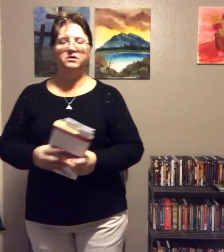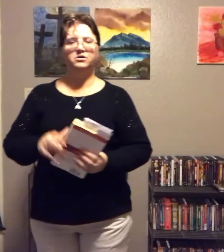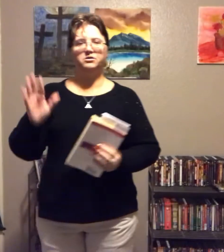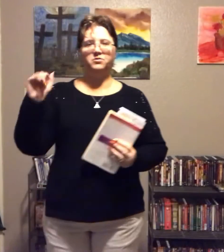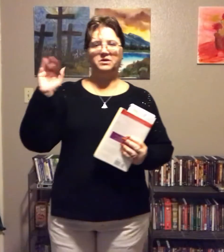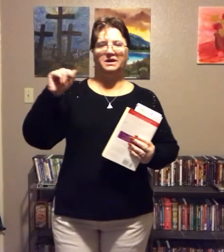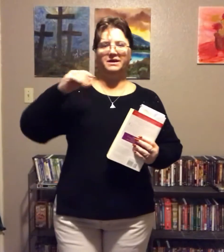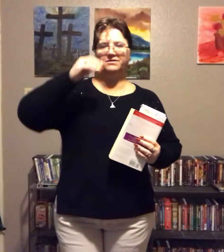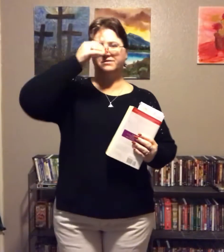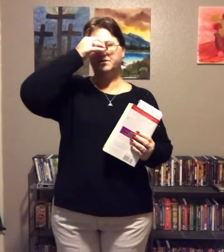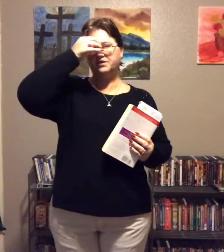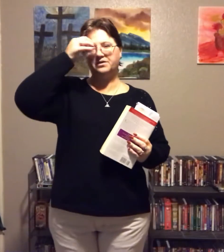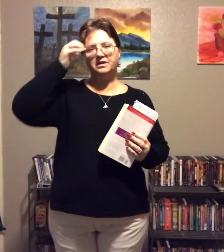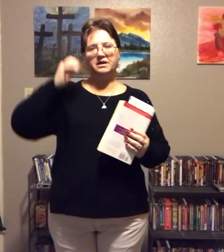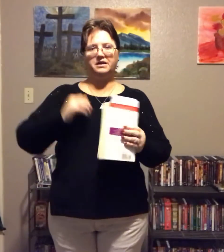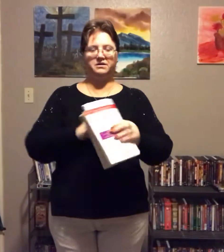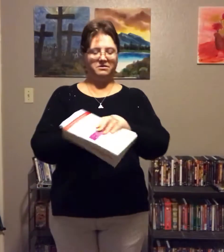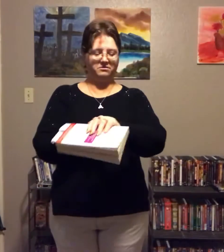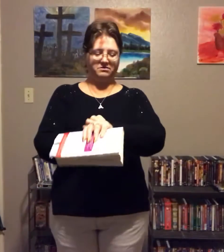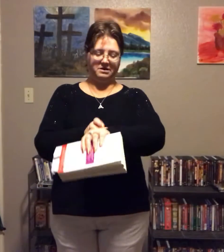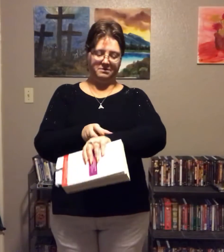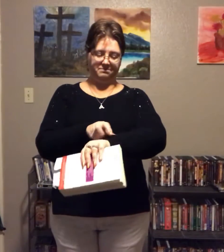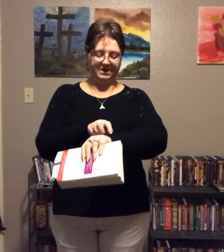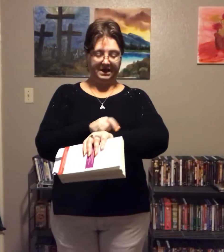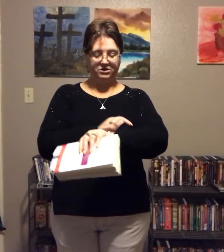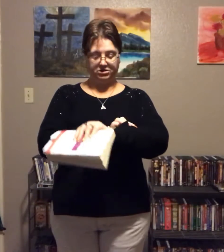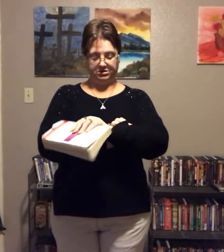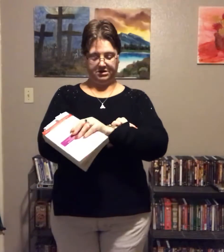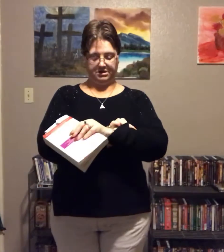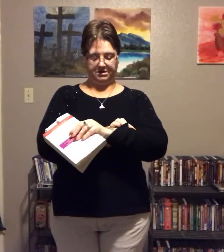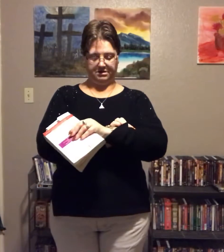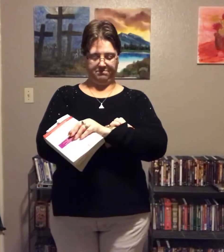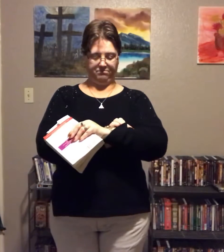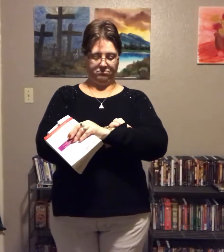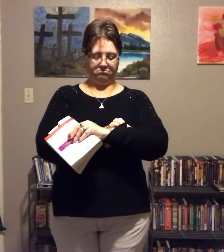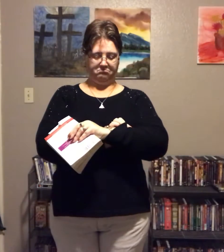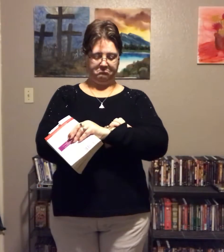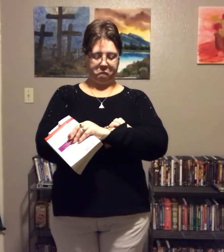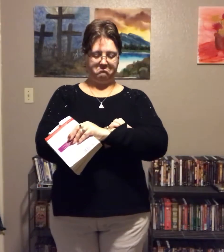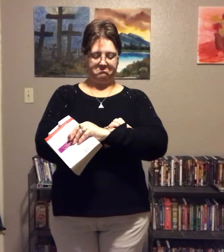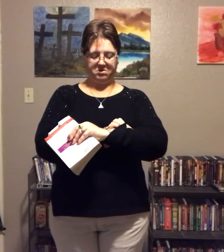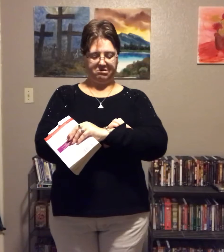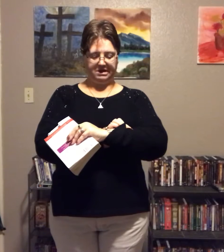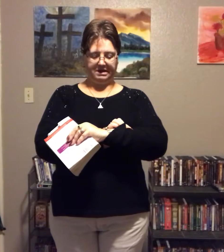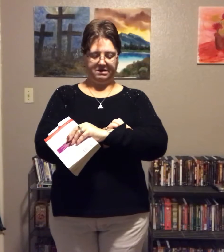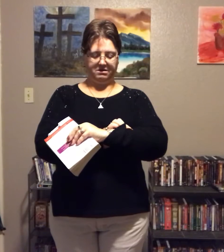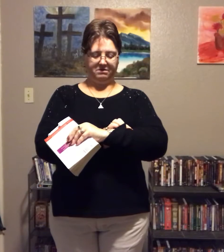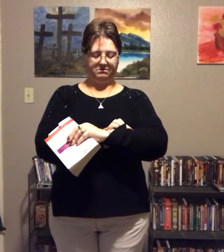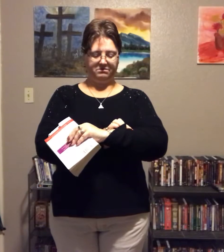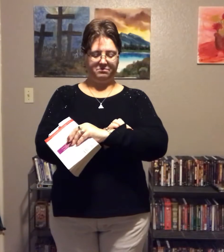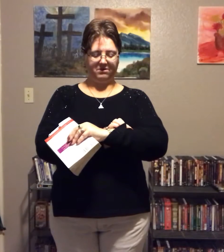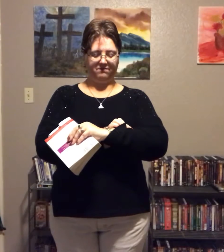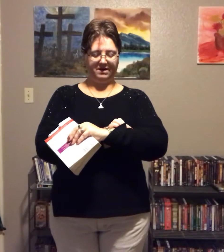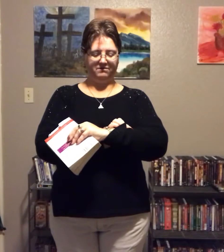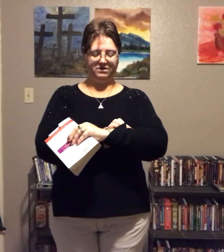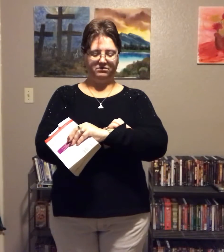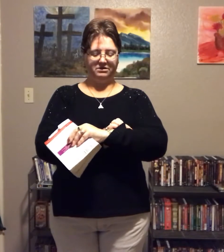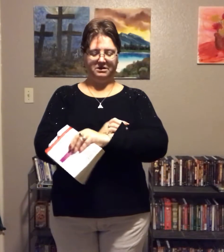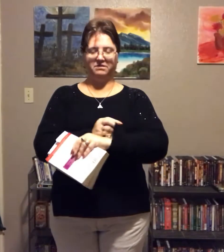Good morning, guys. It is actually, okay, it's about 5 till 10,